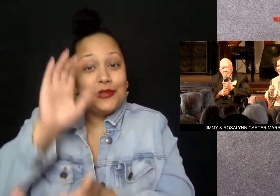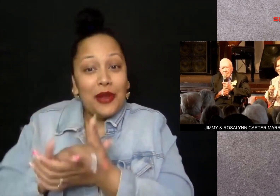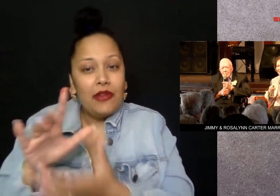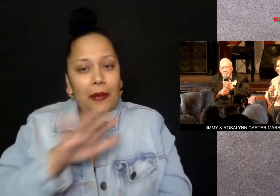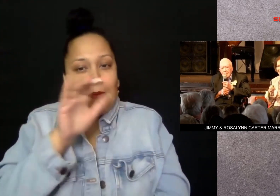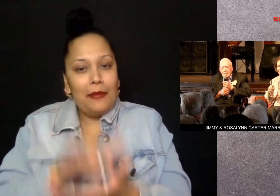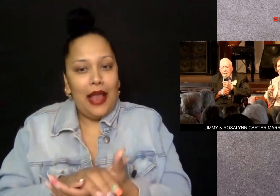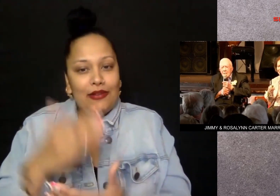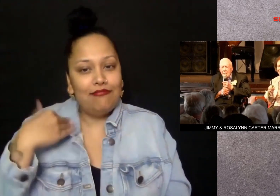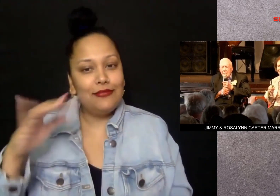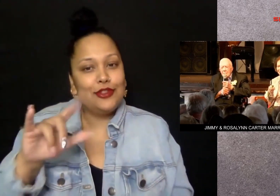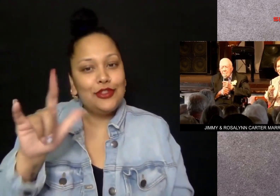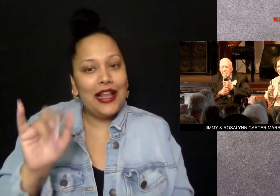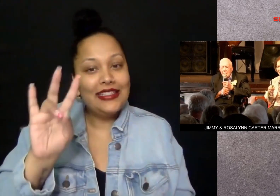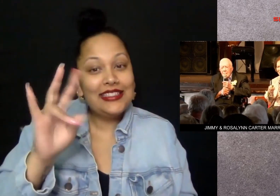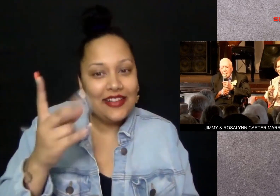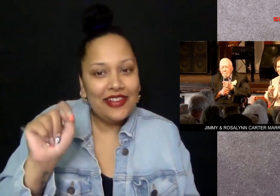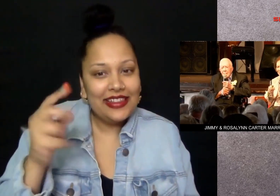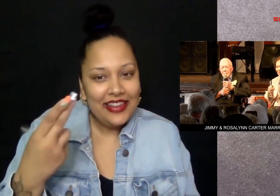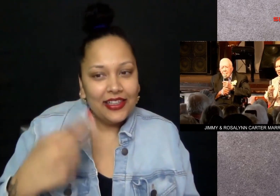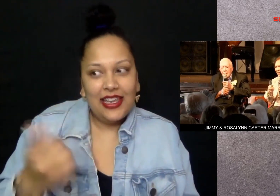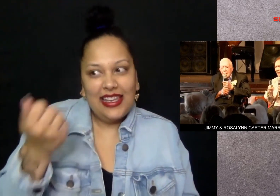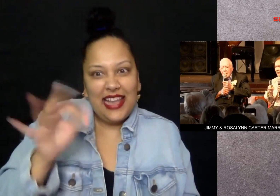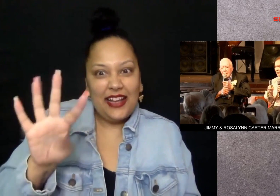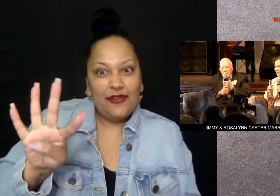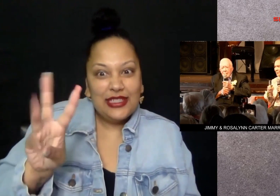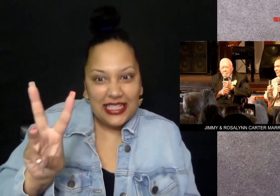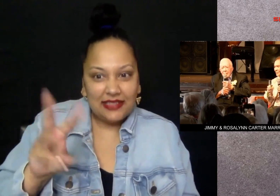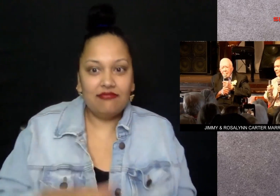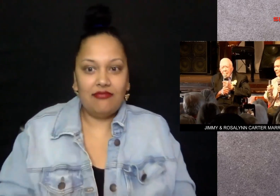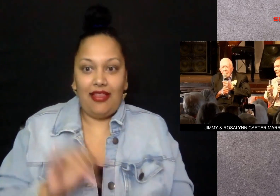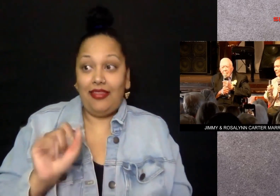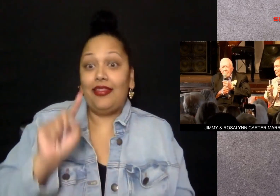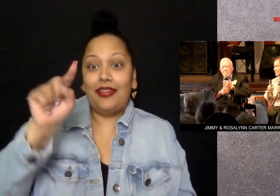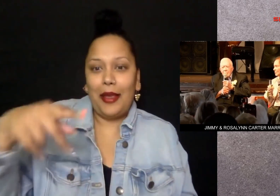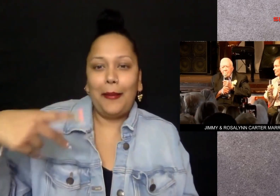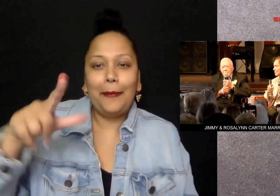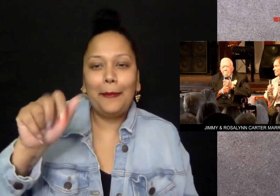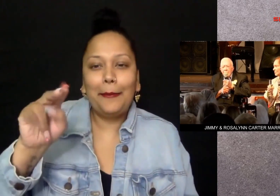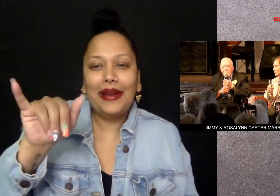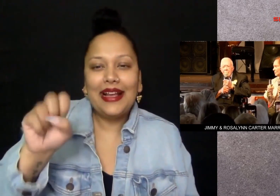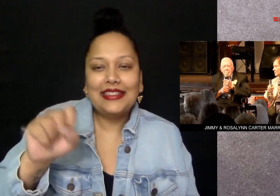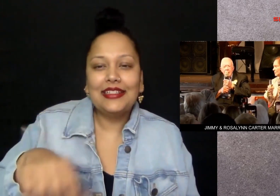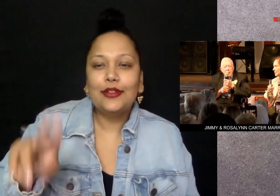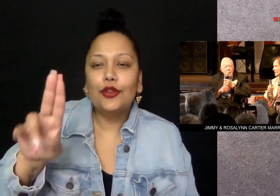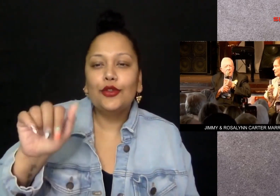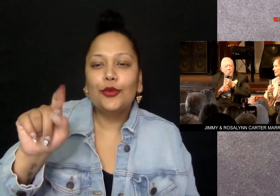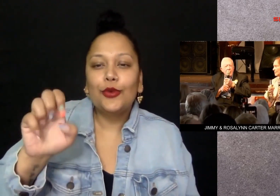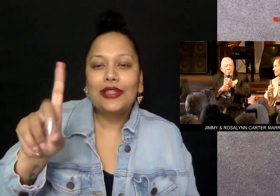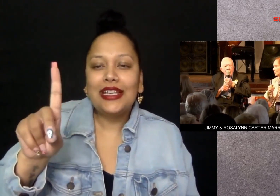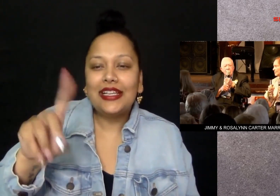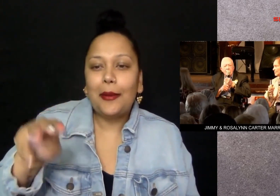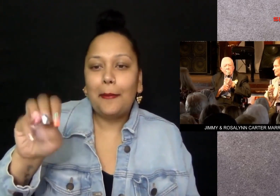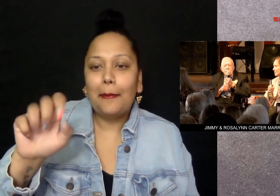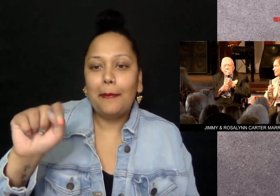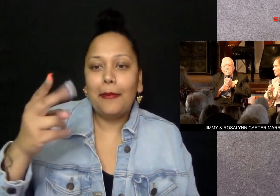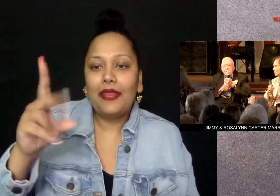The Carters were married July 7th, 1946 at the Plains United Methodist Church in their